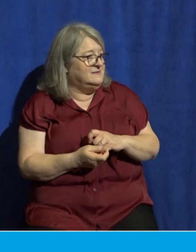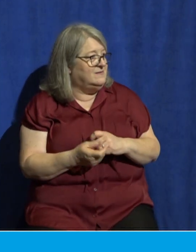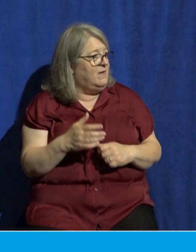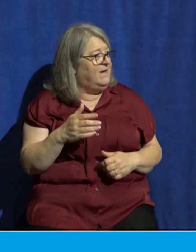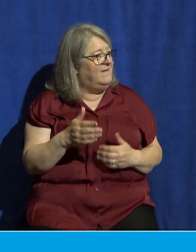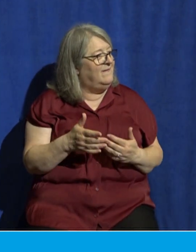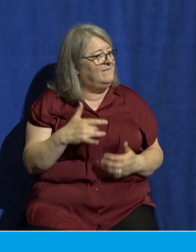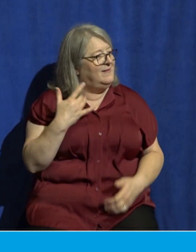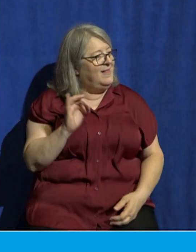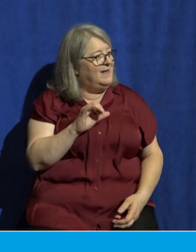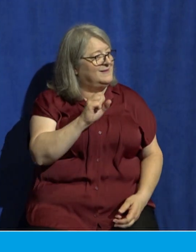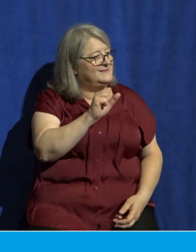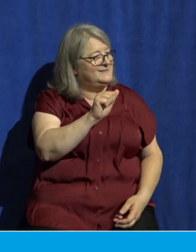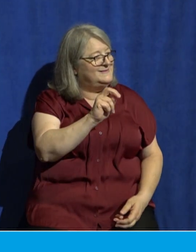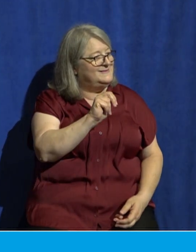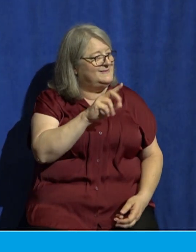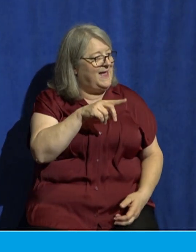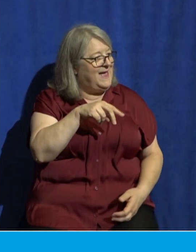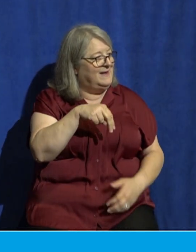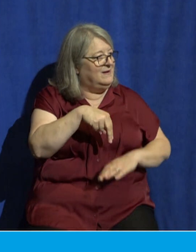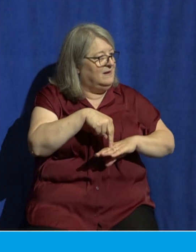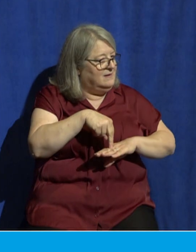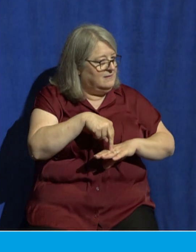And some of us feel that in our culture today.